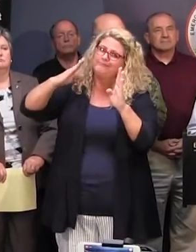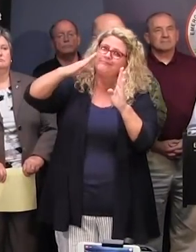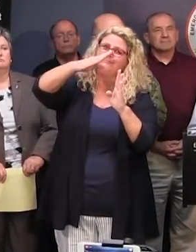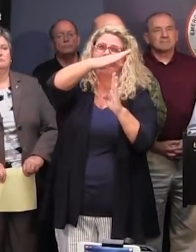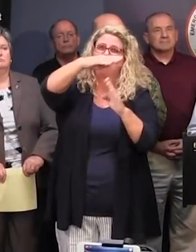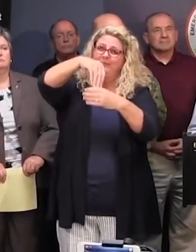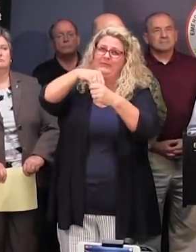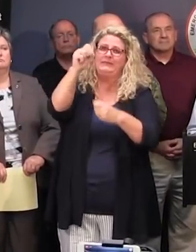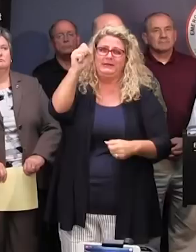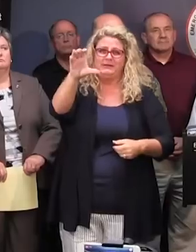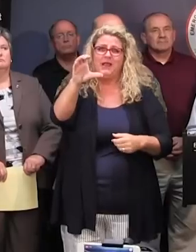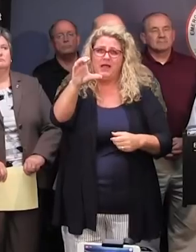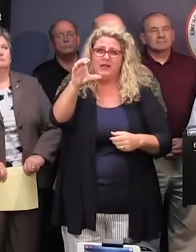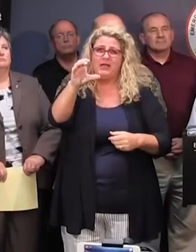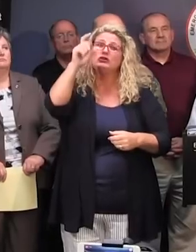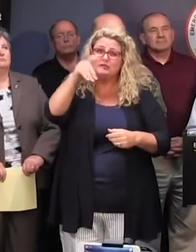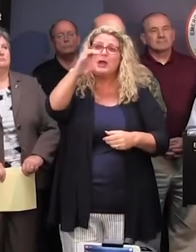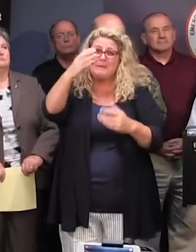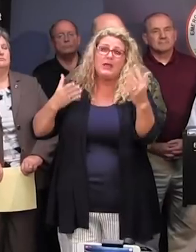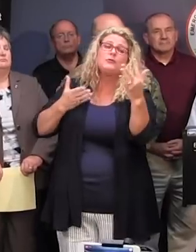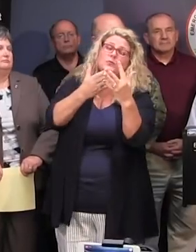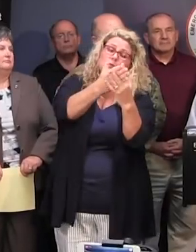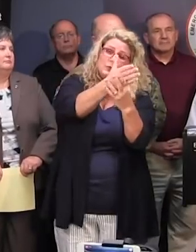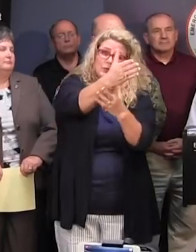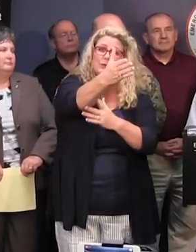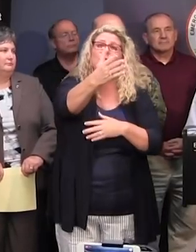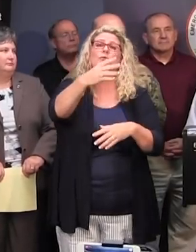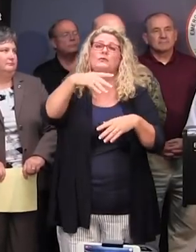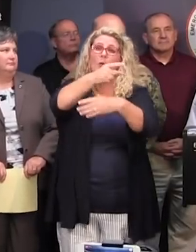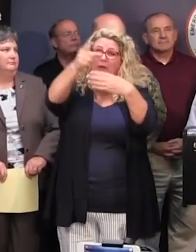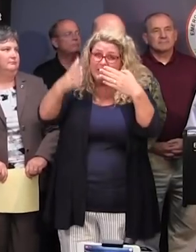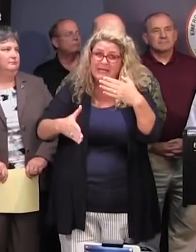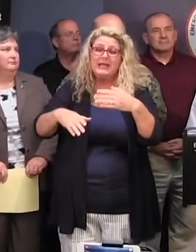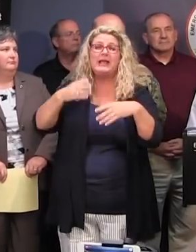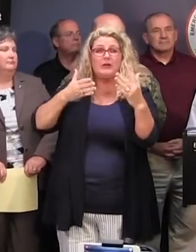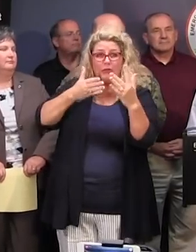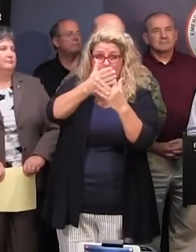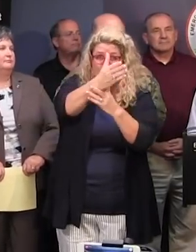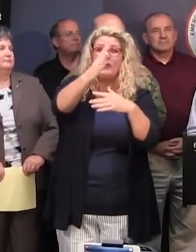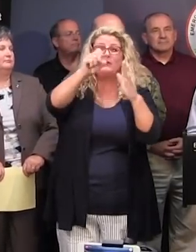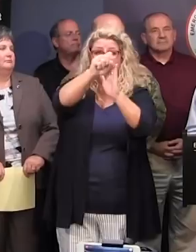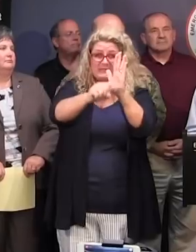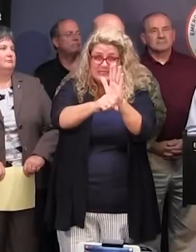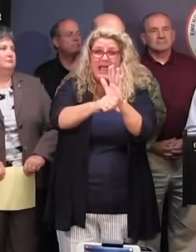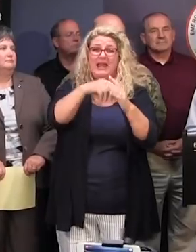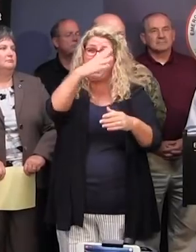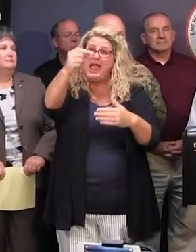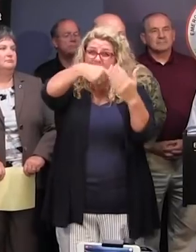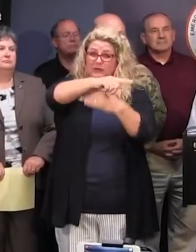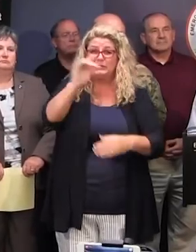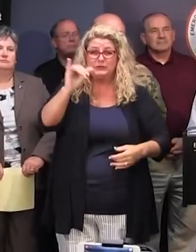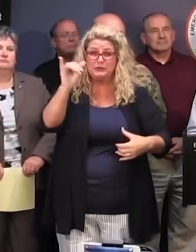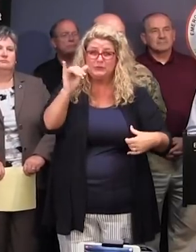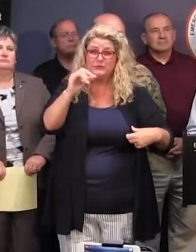and is now expected to shift inland and track across South Carolina through the weekend and into the beginning of next week. Since Florence